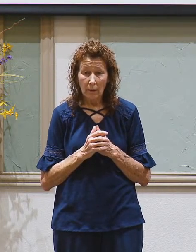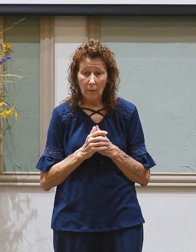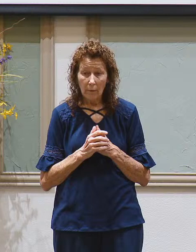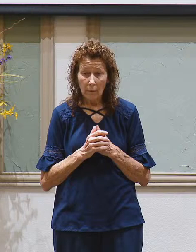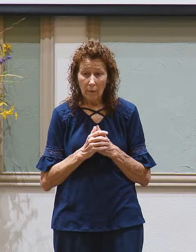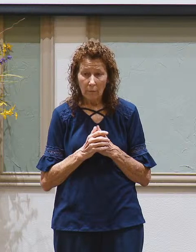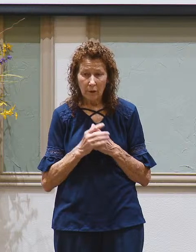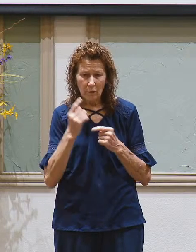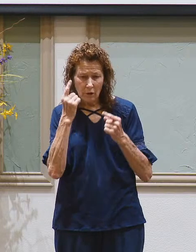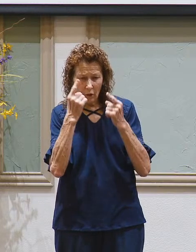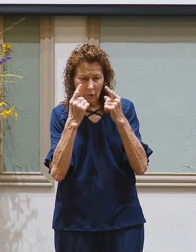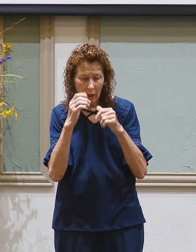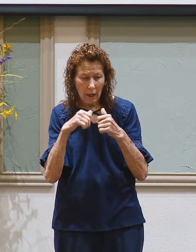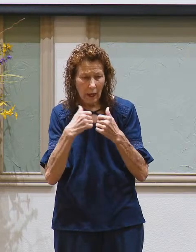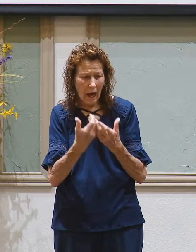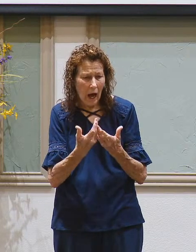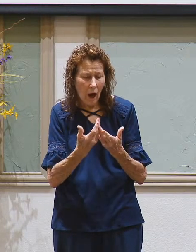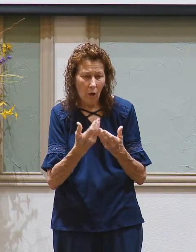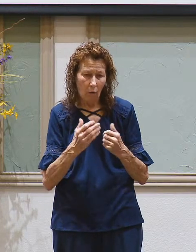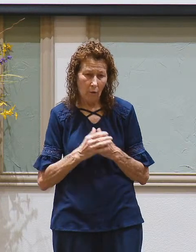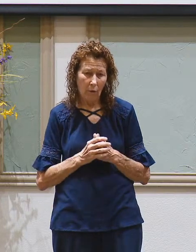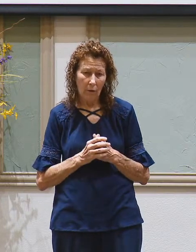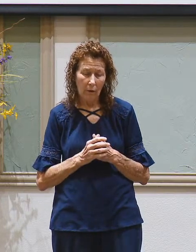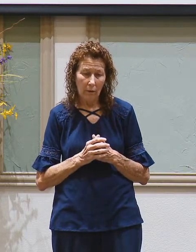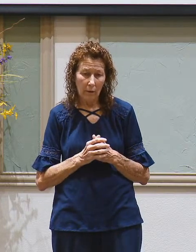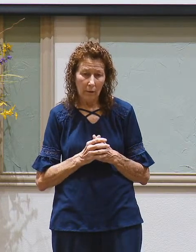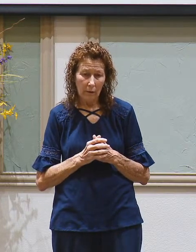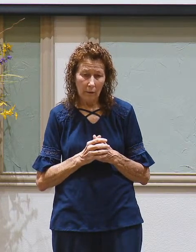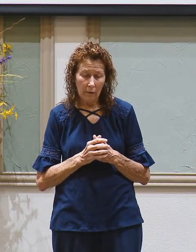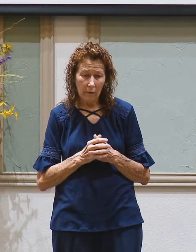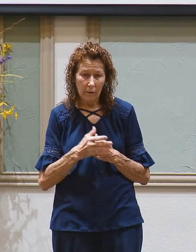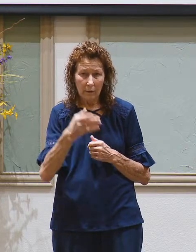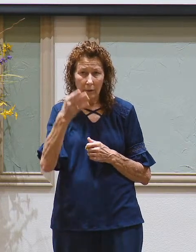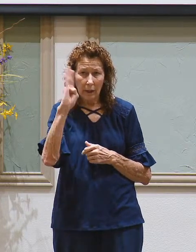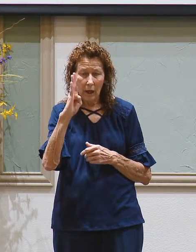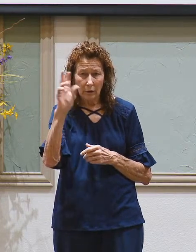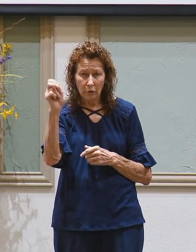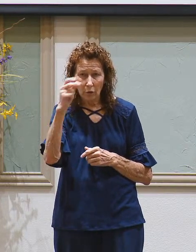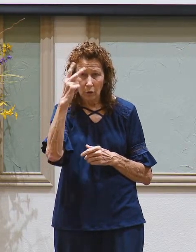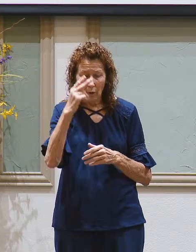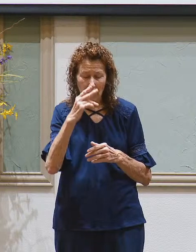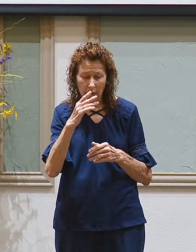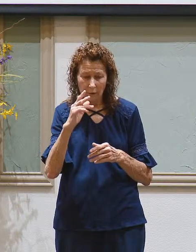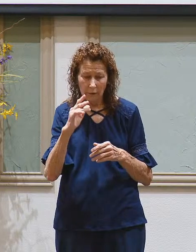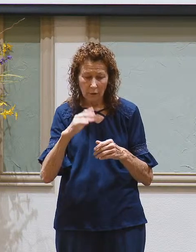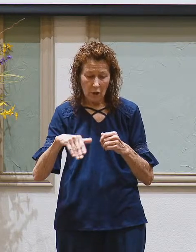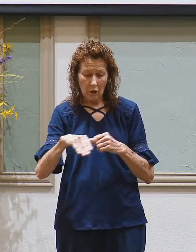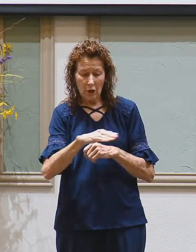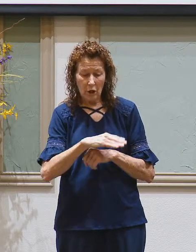And you wonder how in the world is God's grace going to cover that?